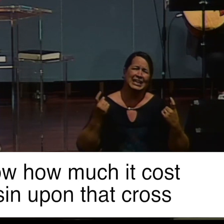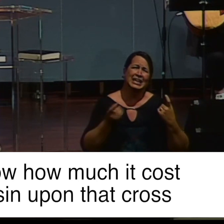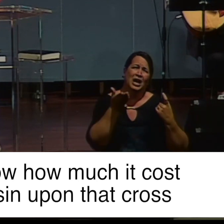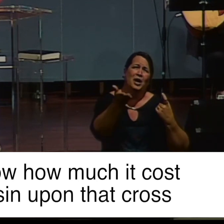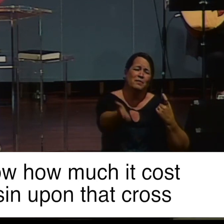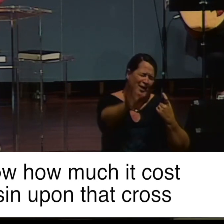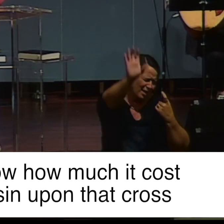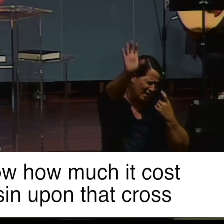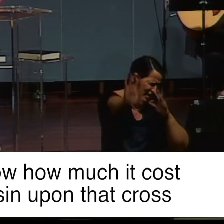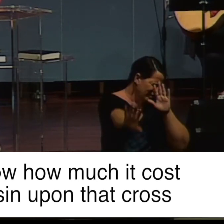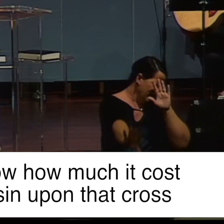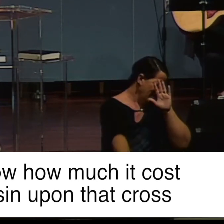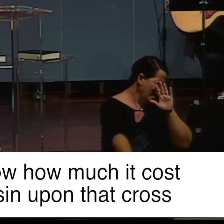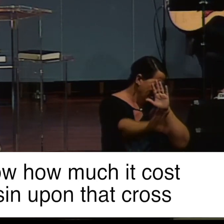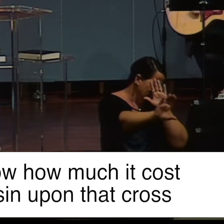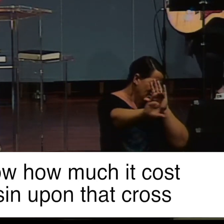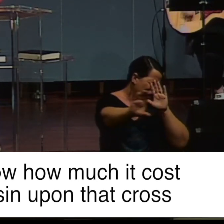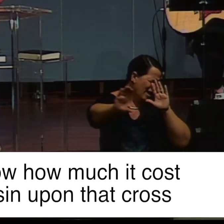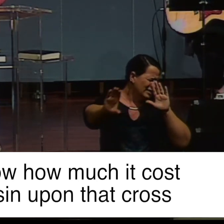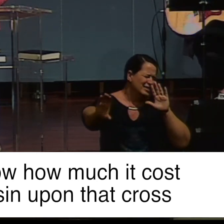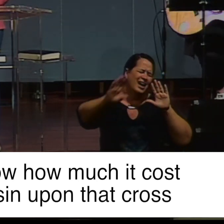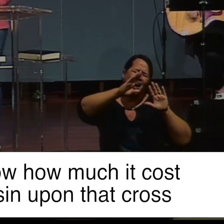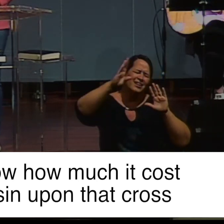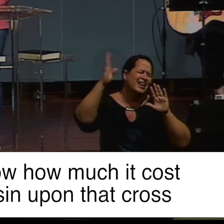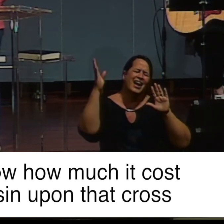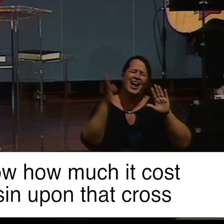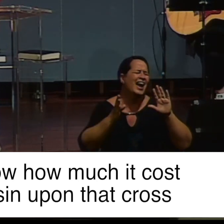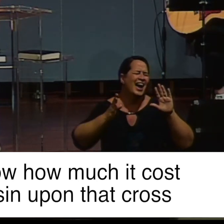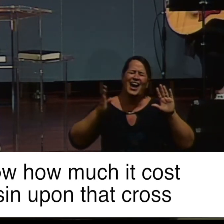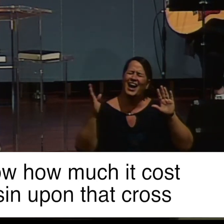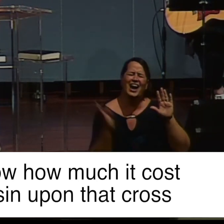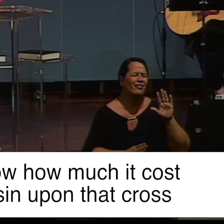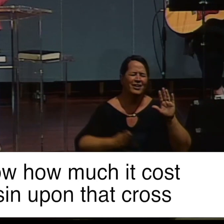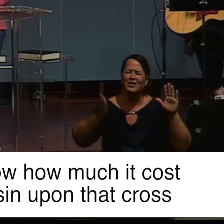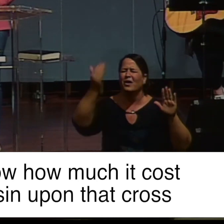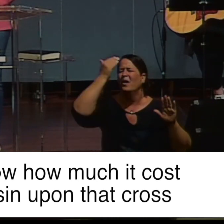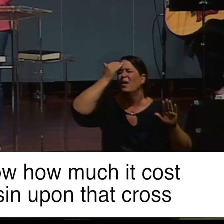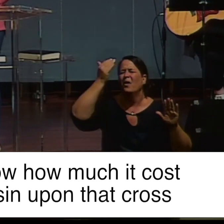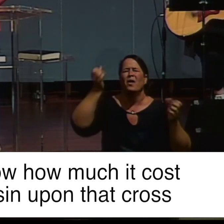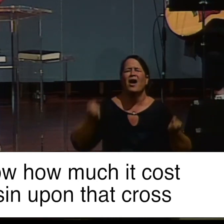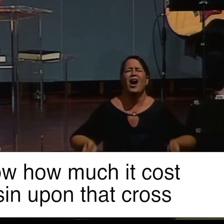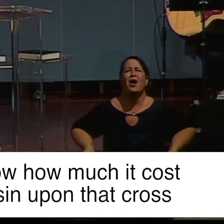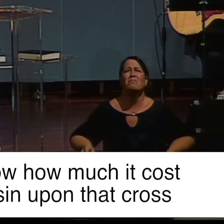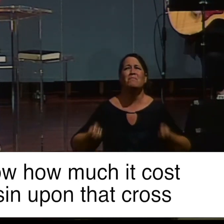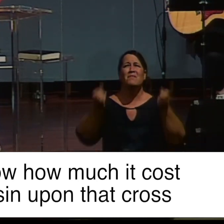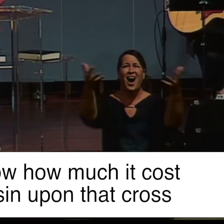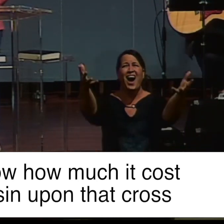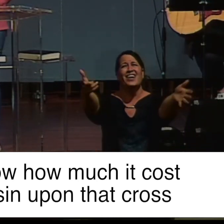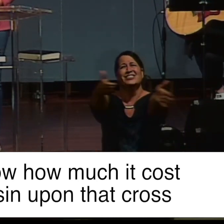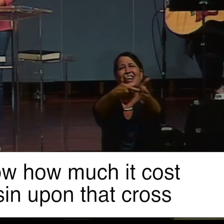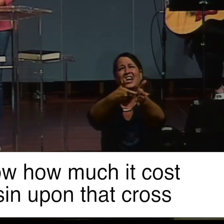upon that cross. Yeah, I'll never know how